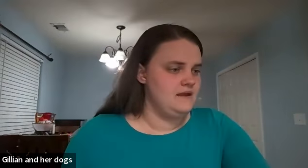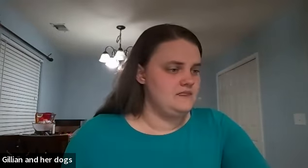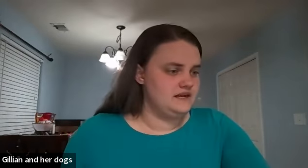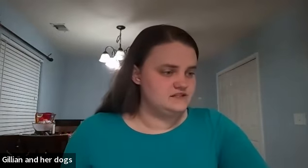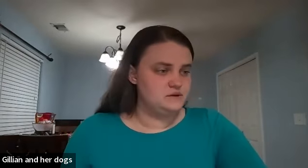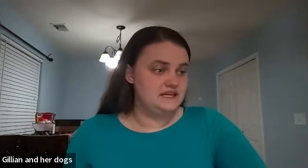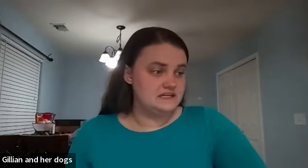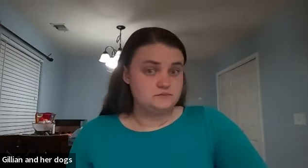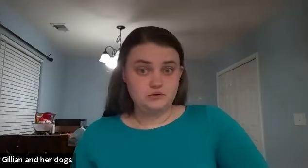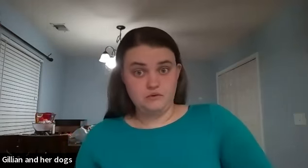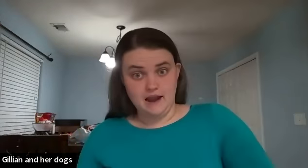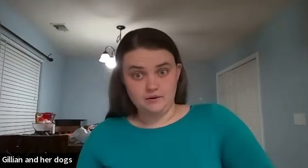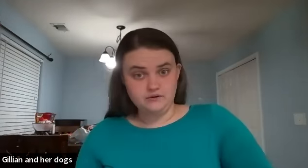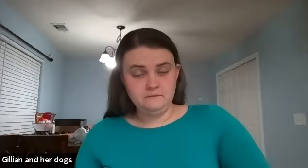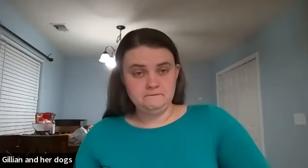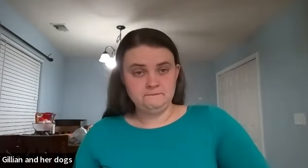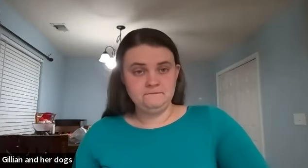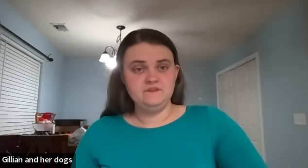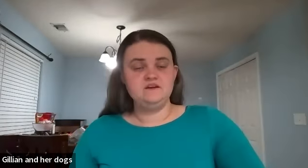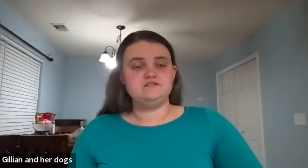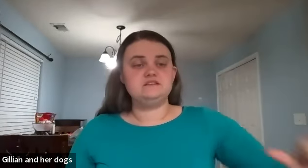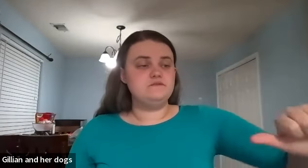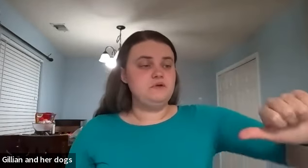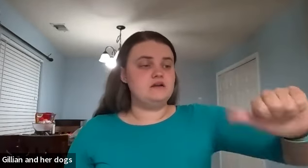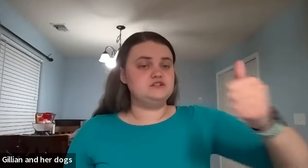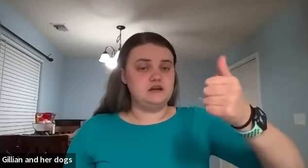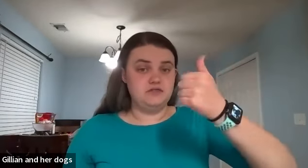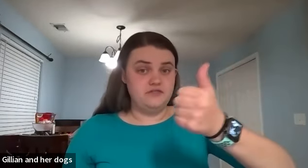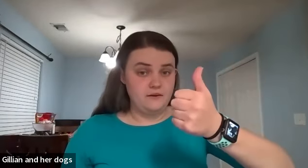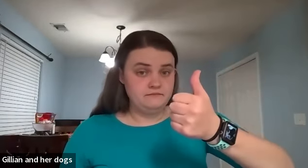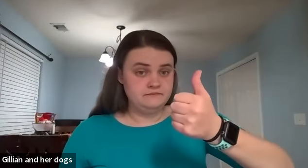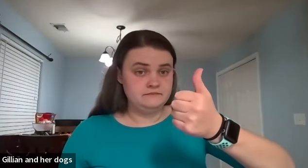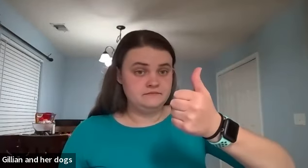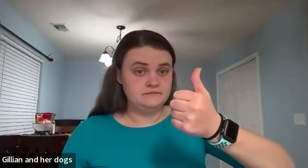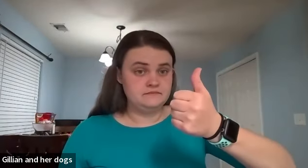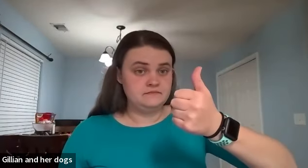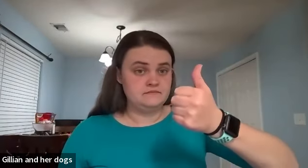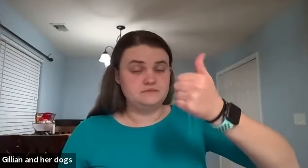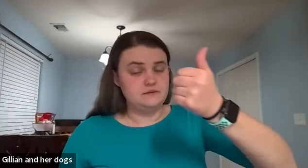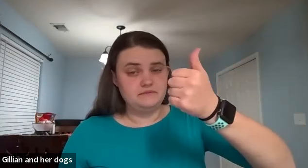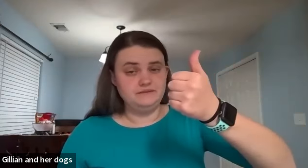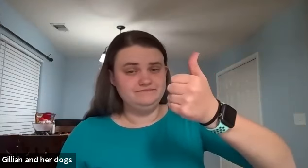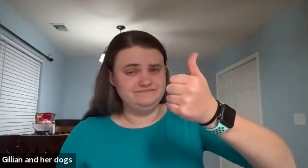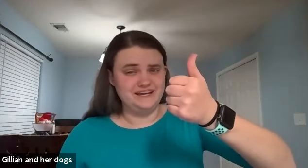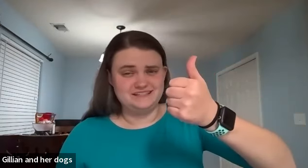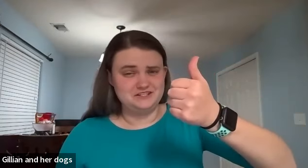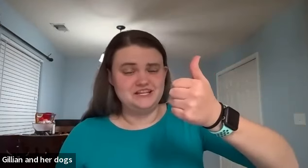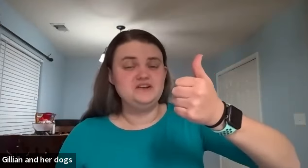the next one is proud so the sign for proud is you're gonna have thumb thumbs up i mean i guess i should have said